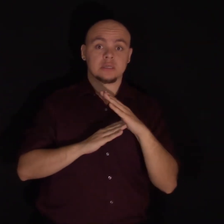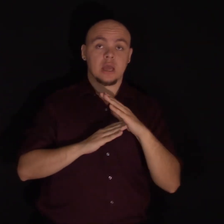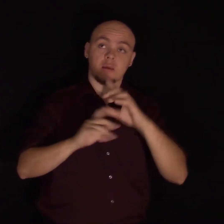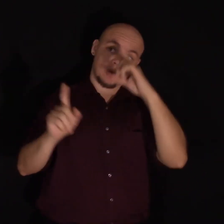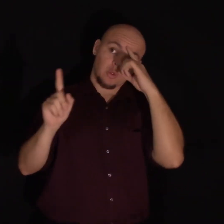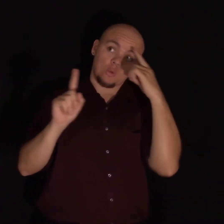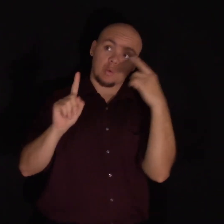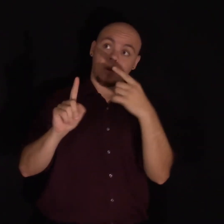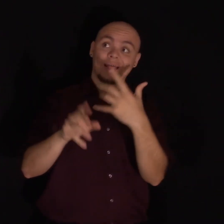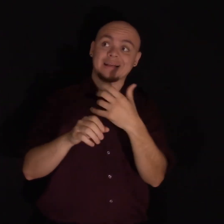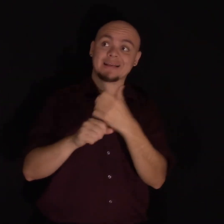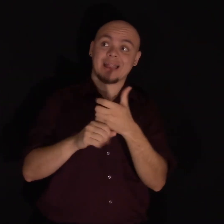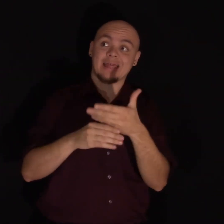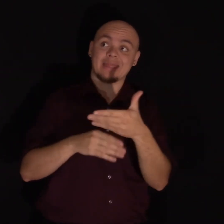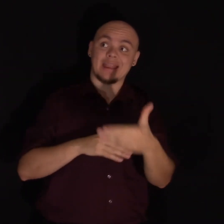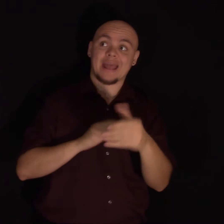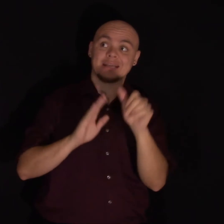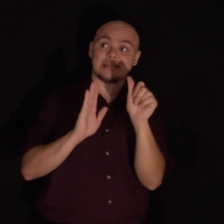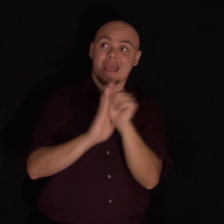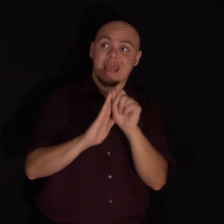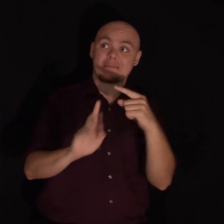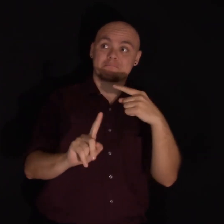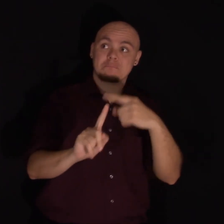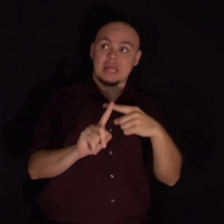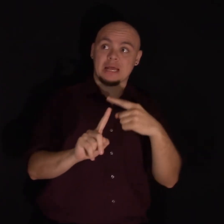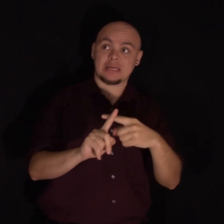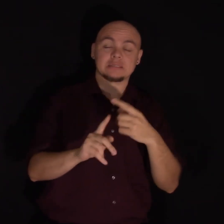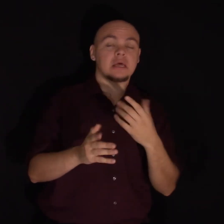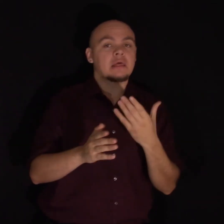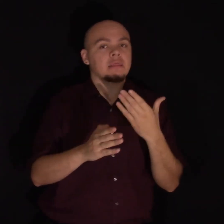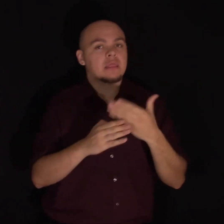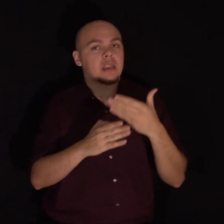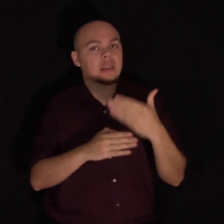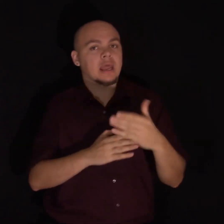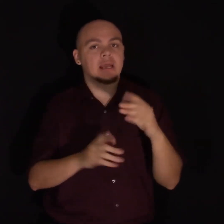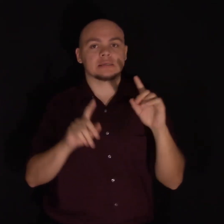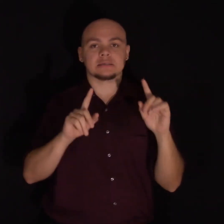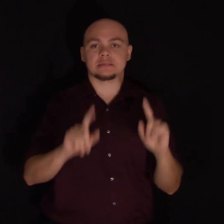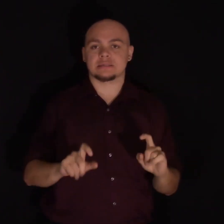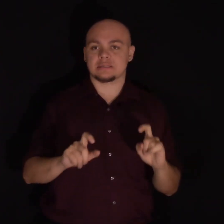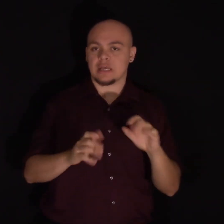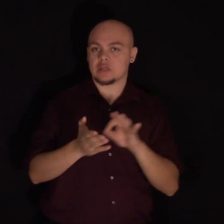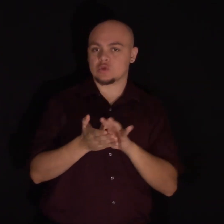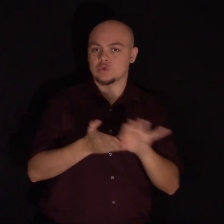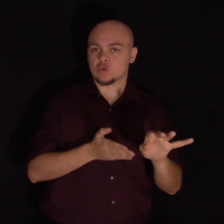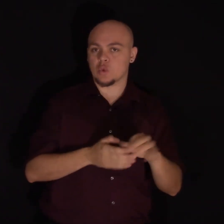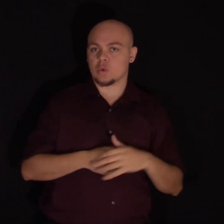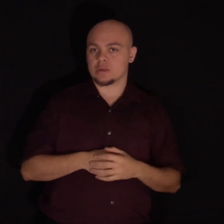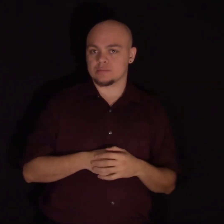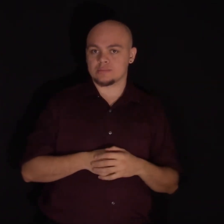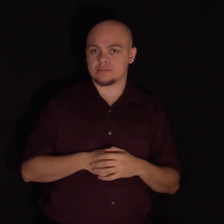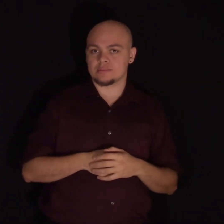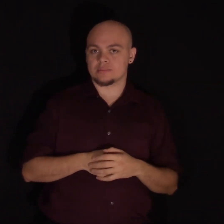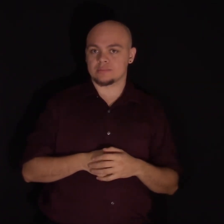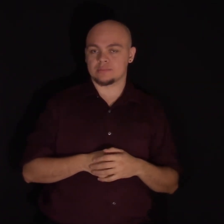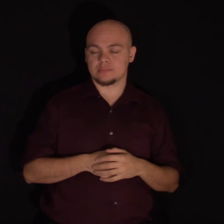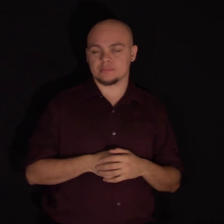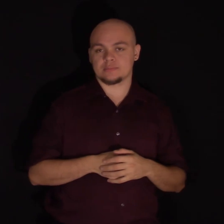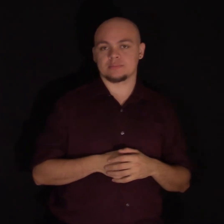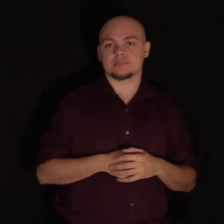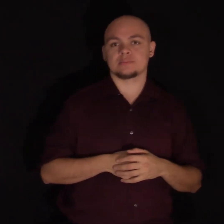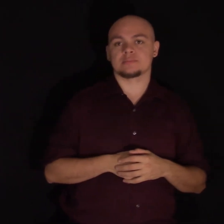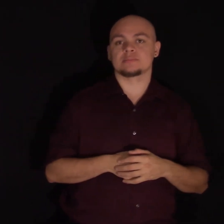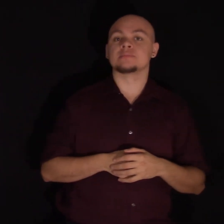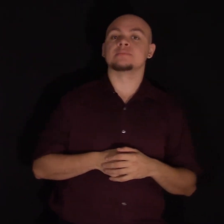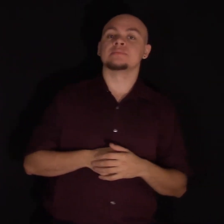A or the next test score? And are they carrying this need for